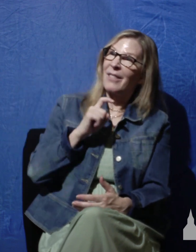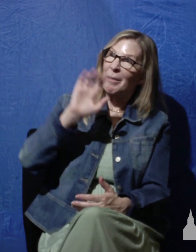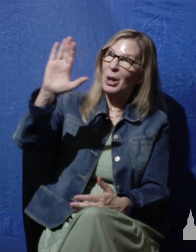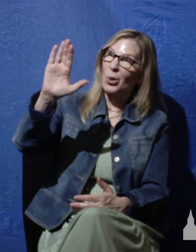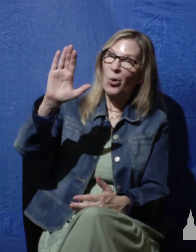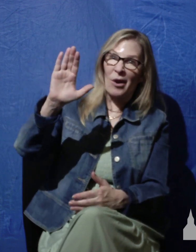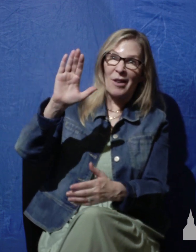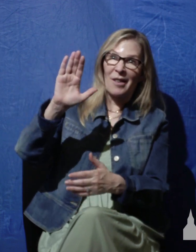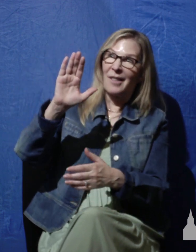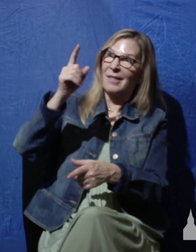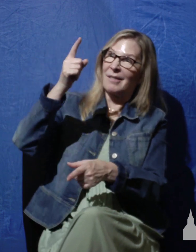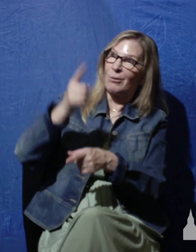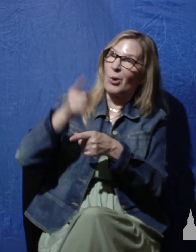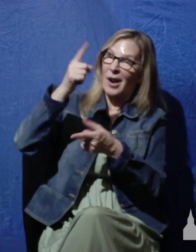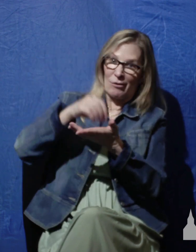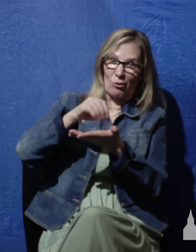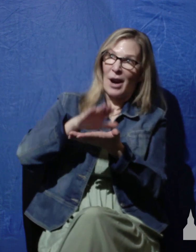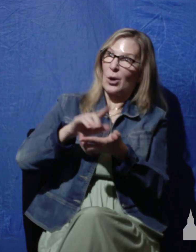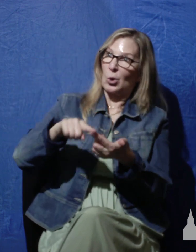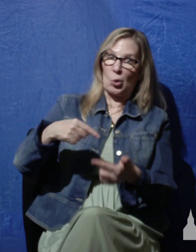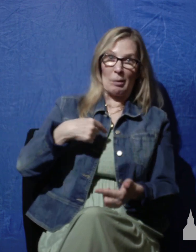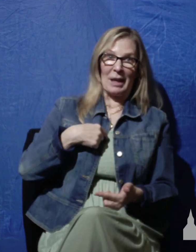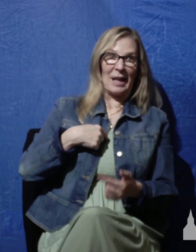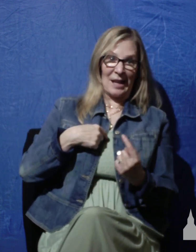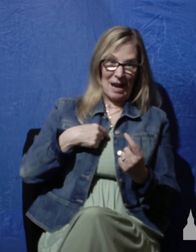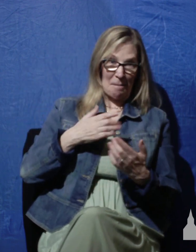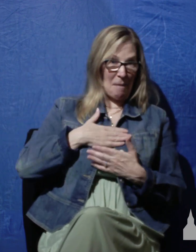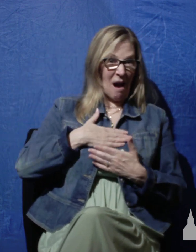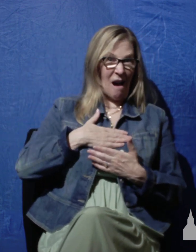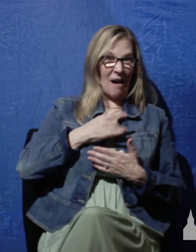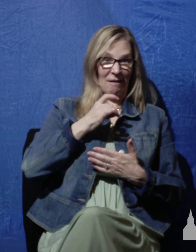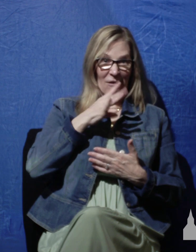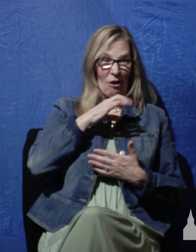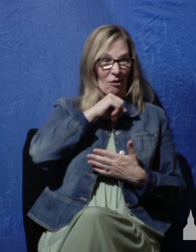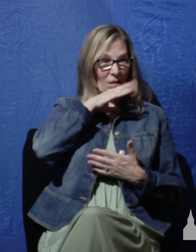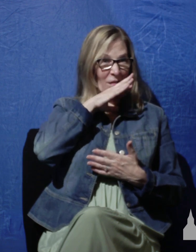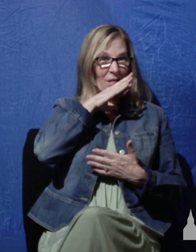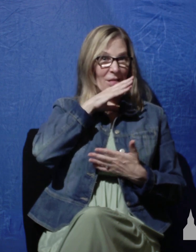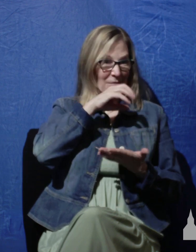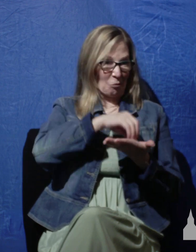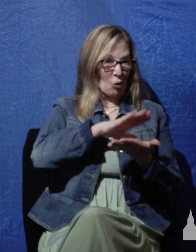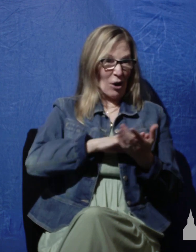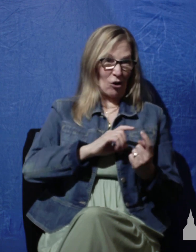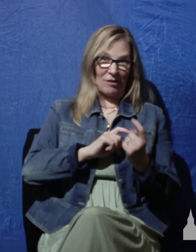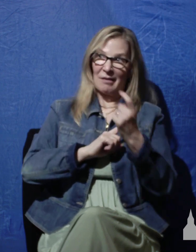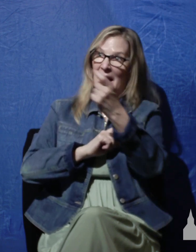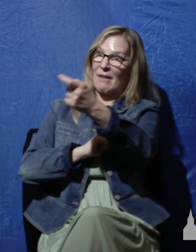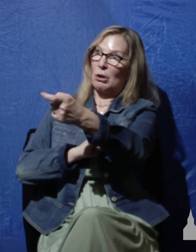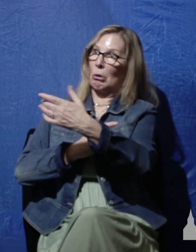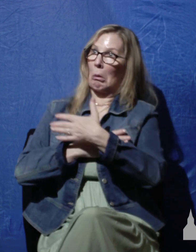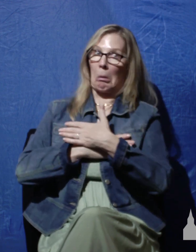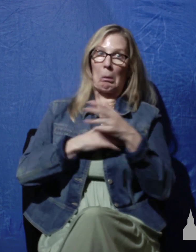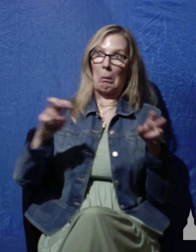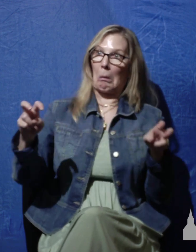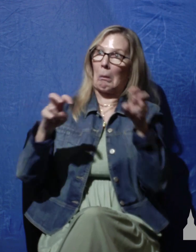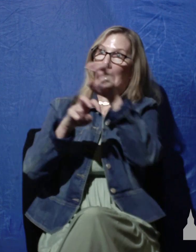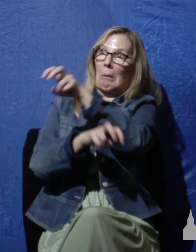righteousness to you? That's what we ought to be doing on a daily basis. That ought to be something that all of us